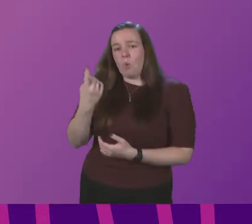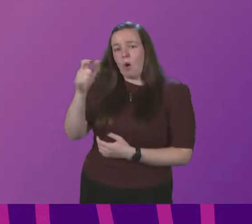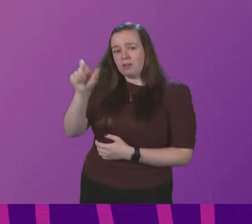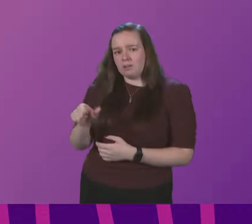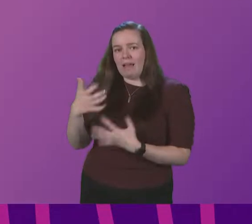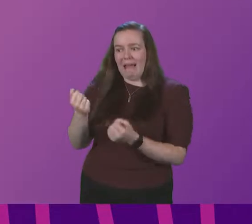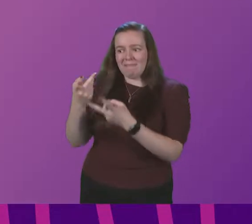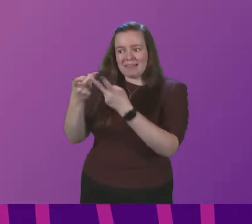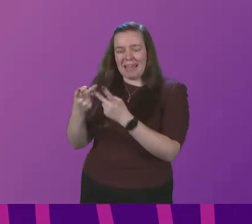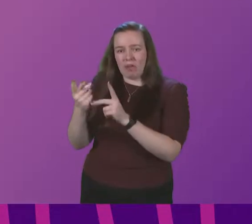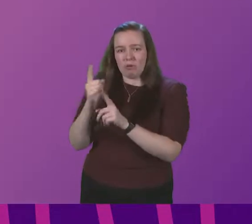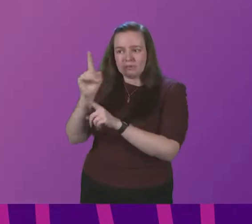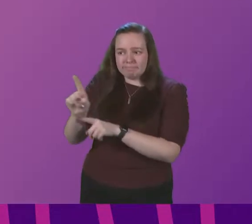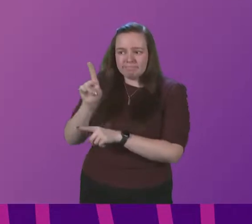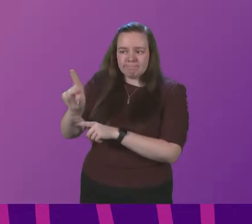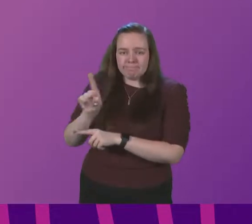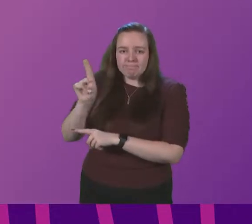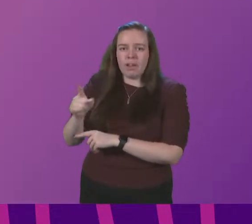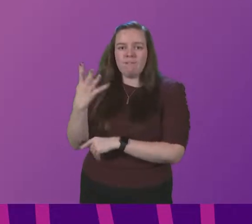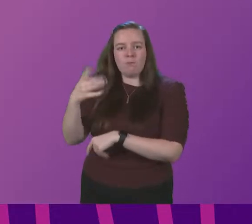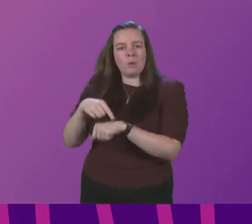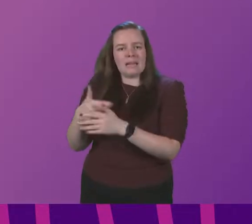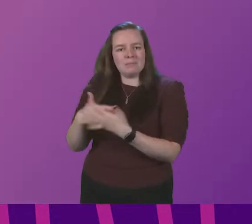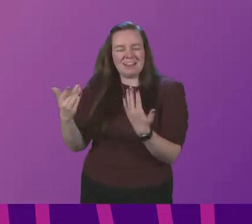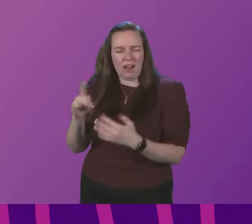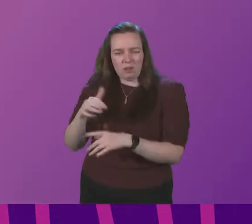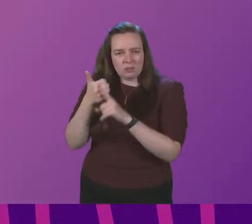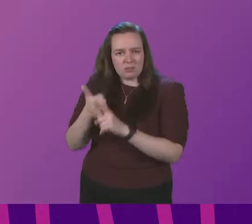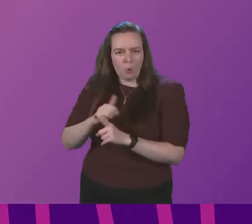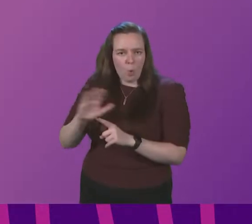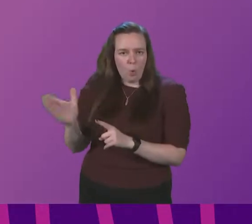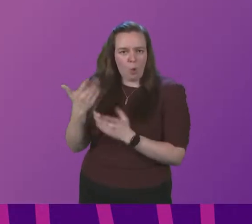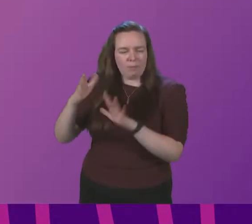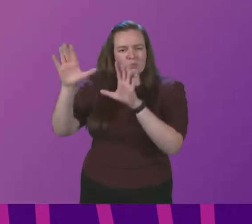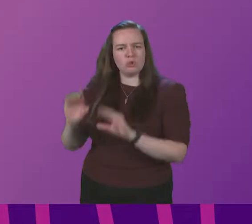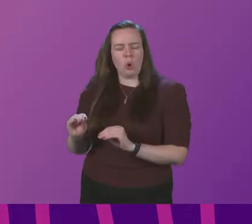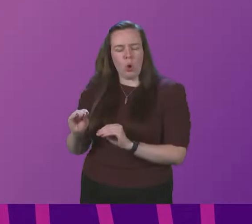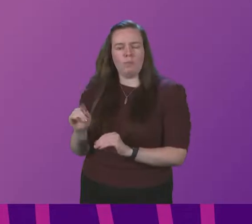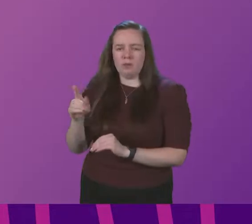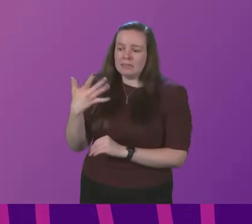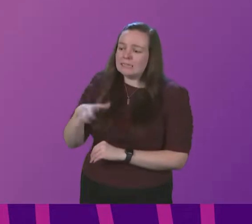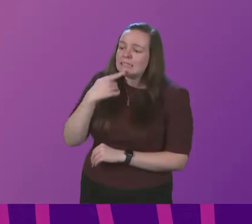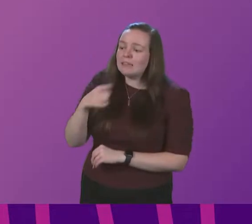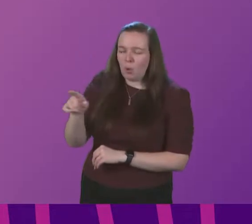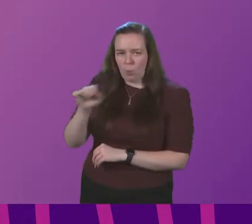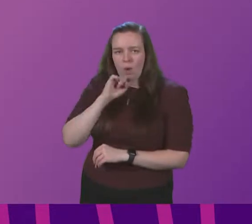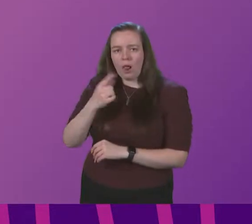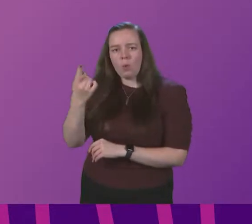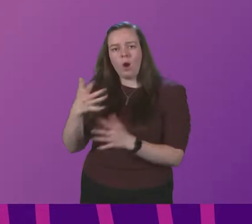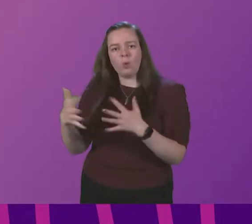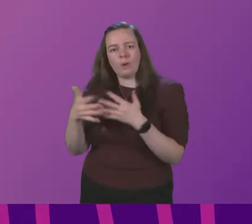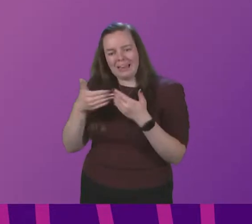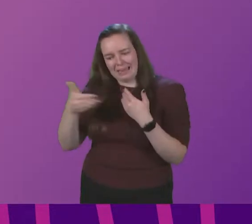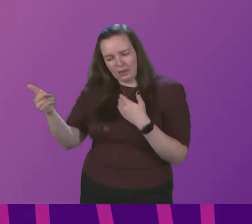carers coming in four times a day and all of that support has been pulled. She has been told that this will last at least a week